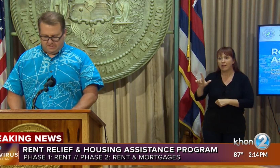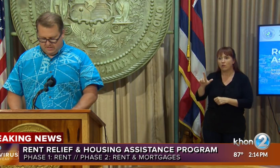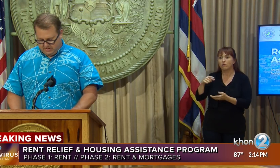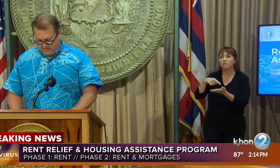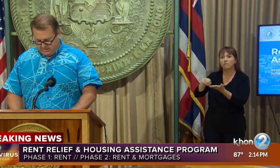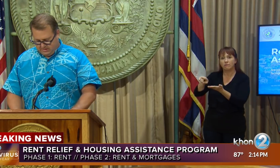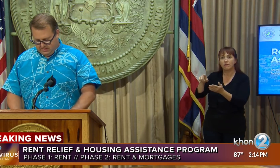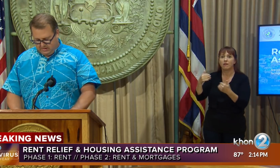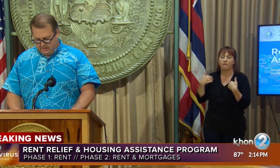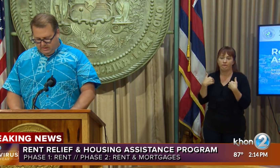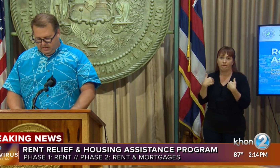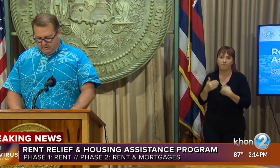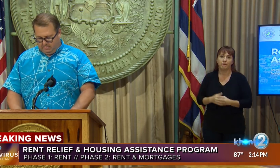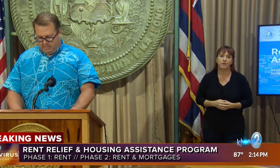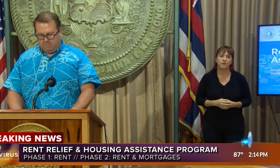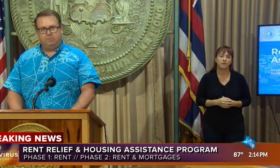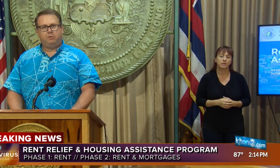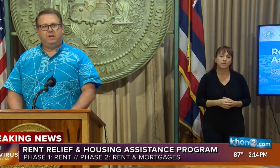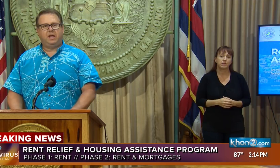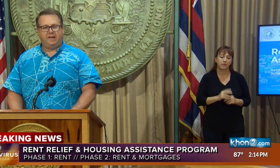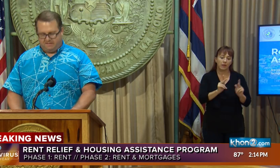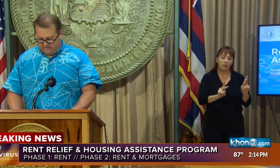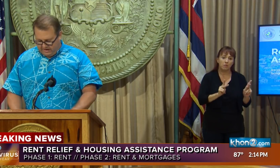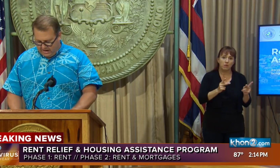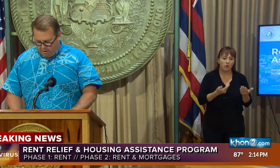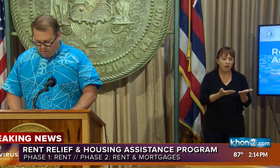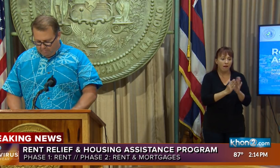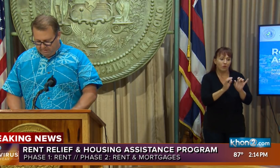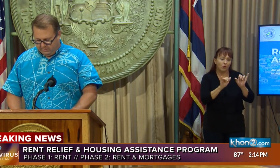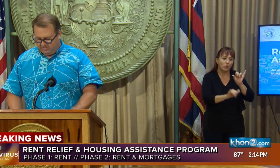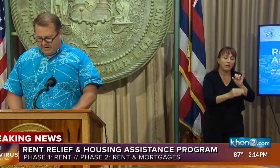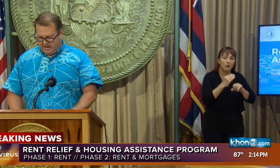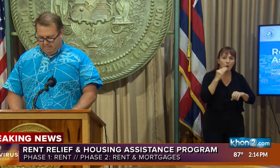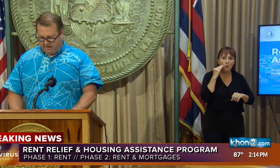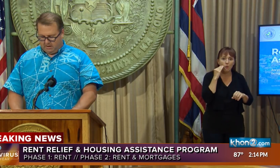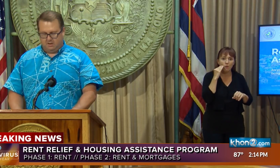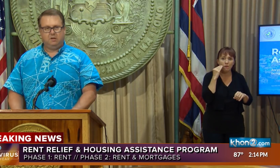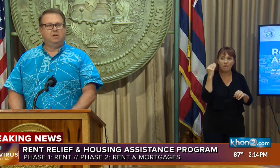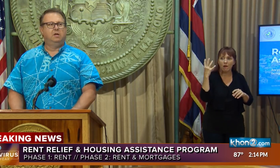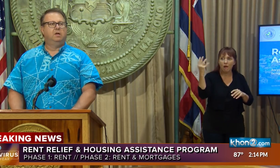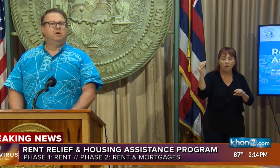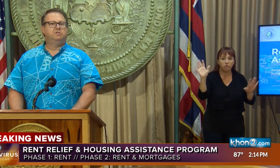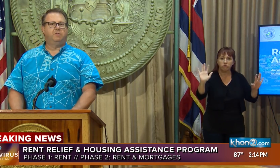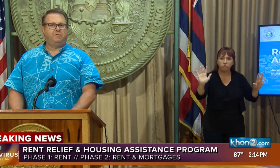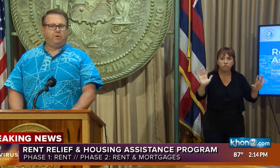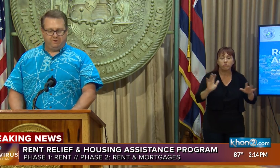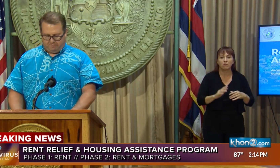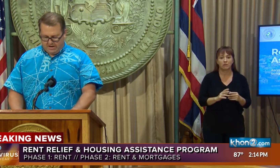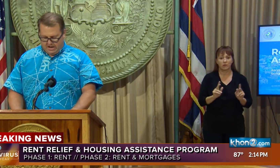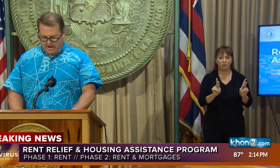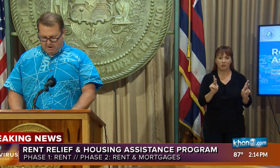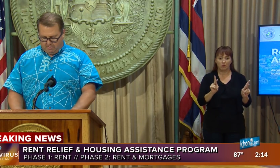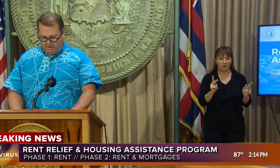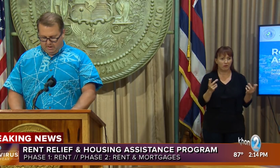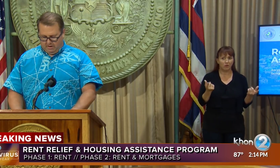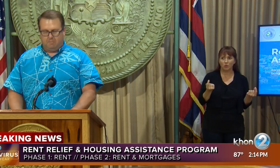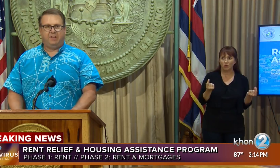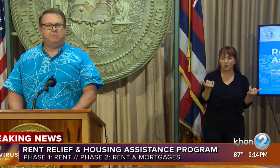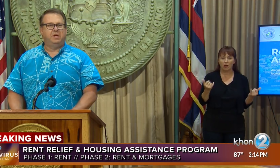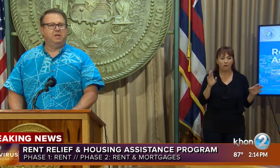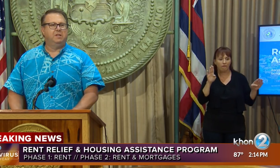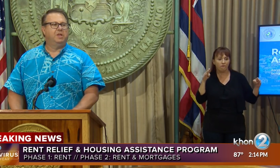compensated. People are being asked to stay at home during this pandemic, so the focus right now